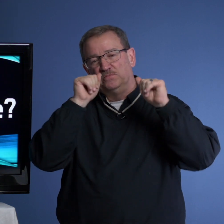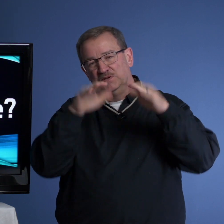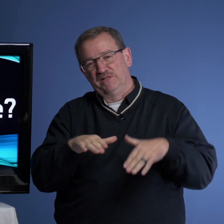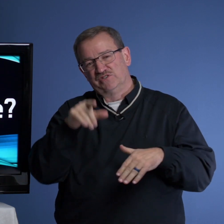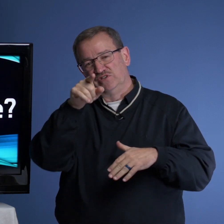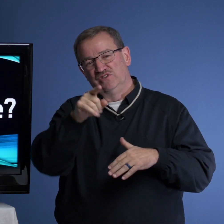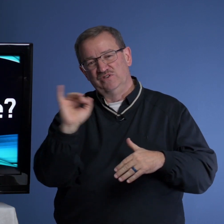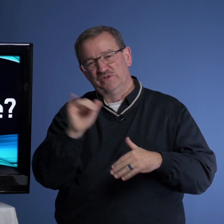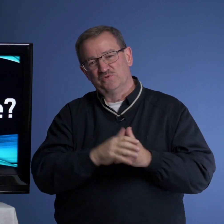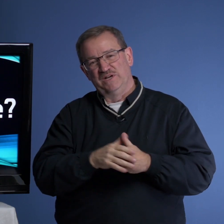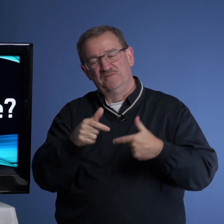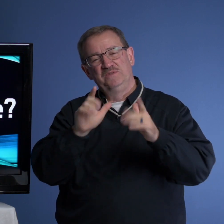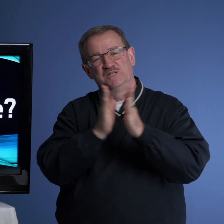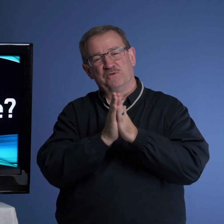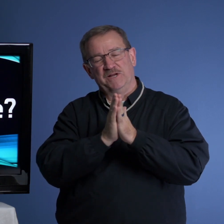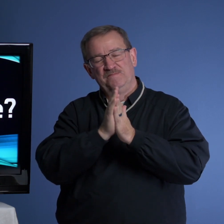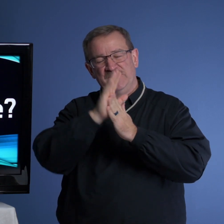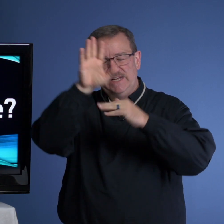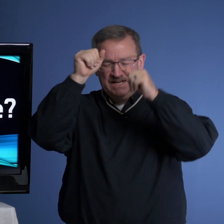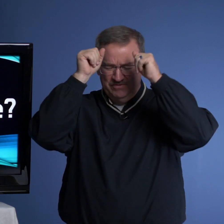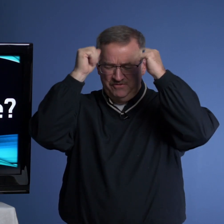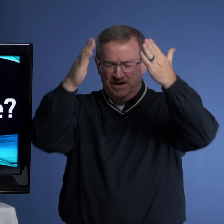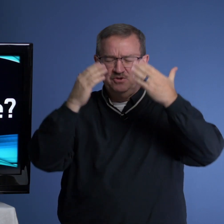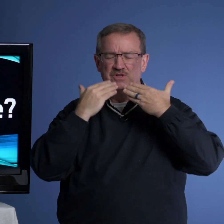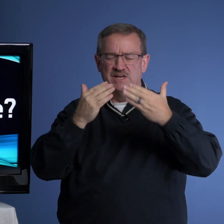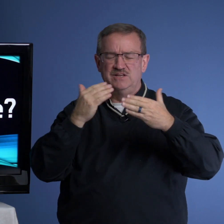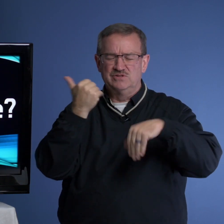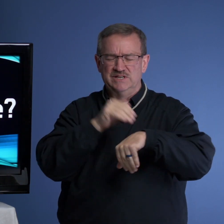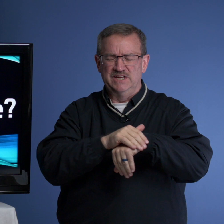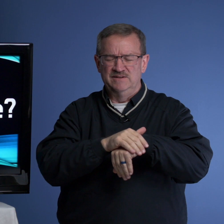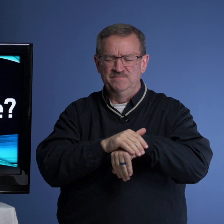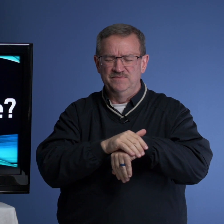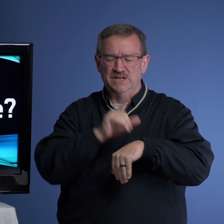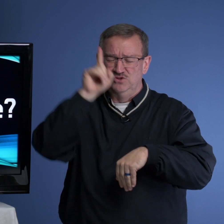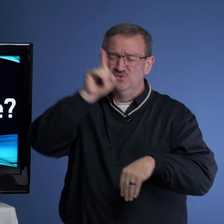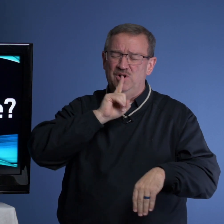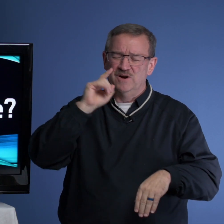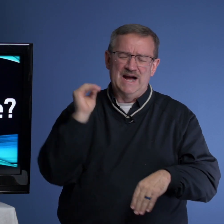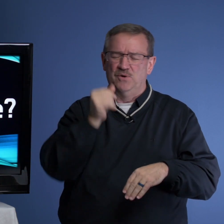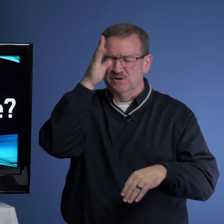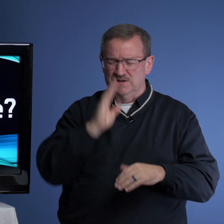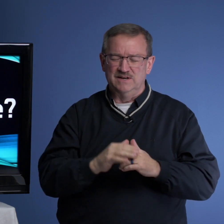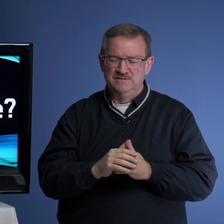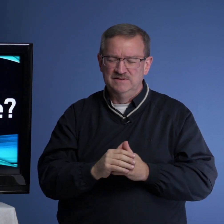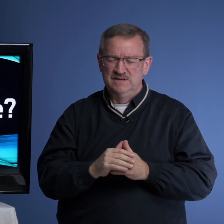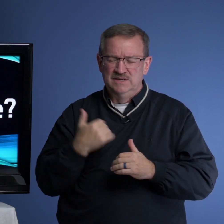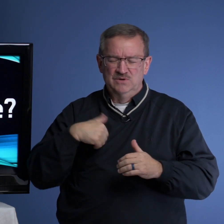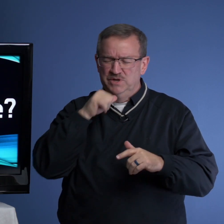it'll be a blessing to you as well. Let's pray. Heavenly Father, we thank you tonight that you are our God. We